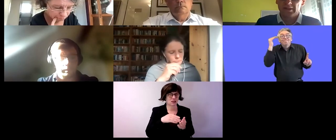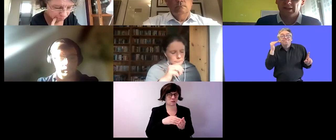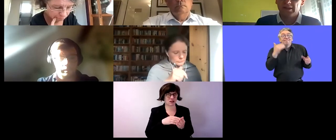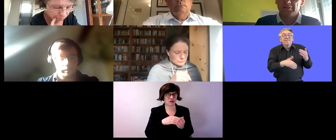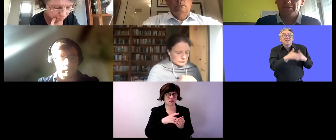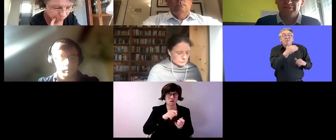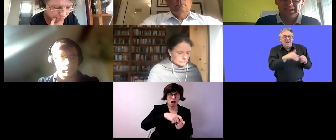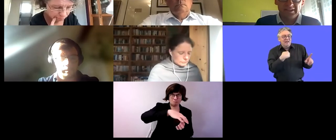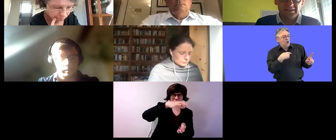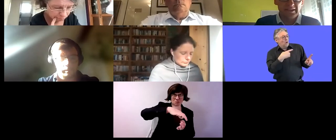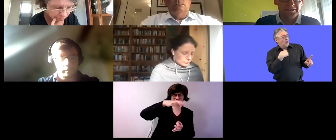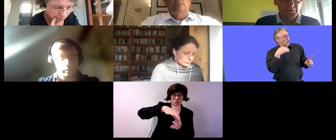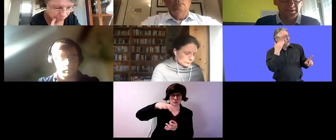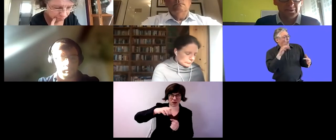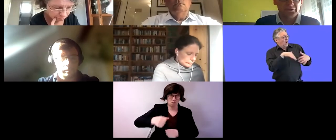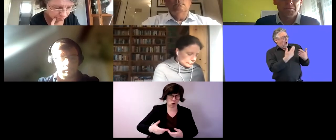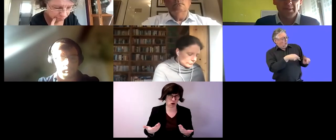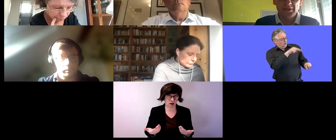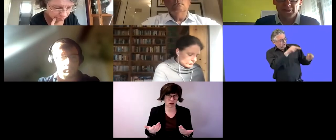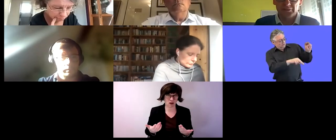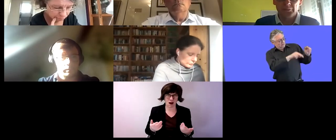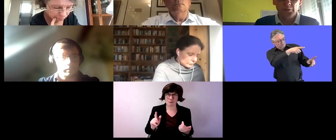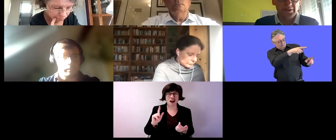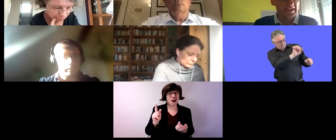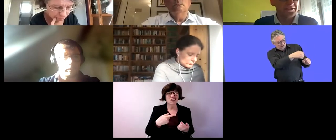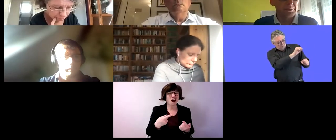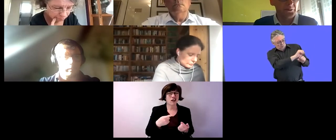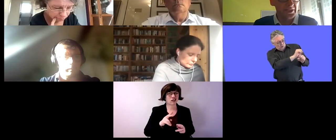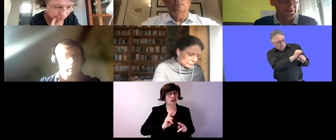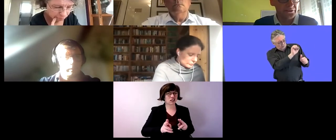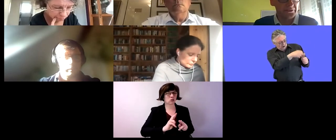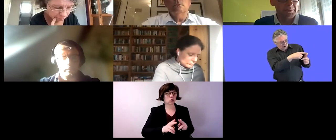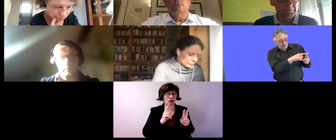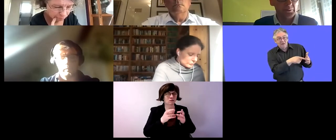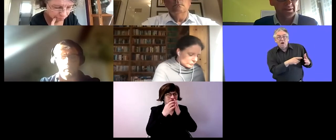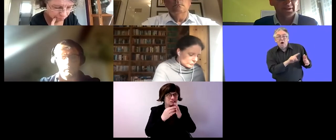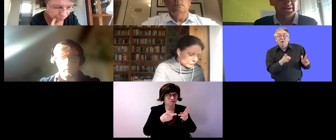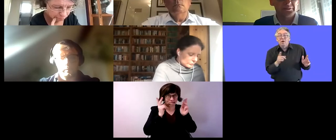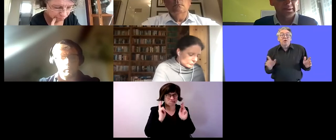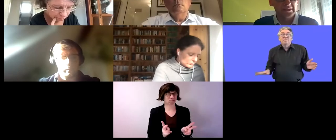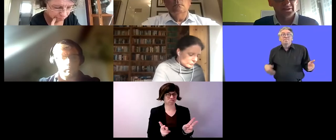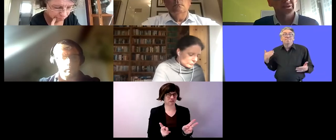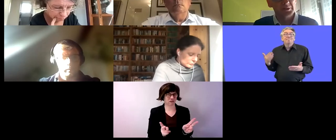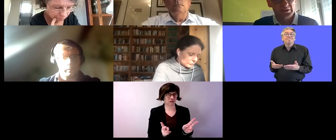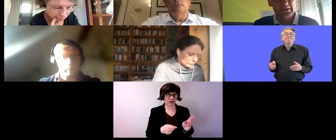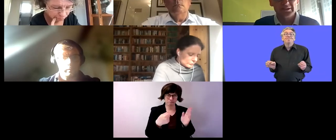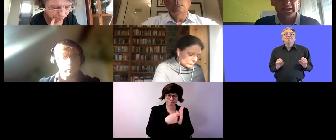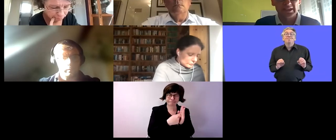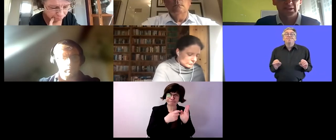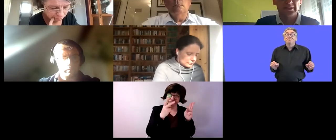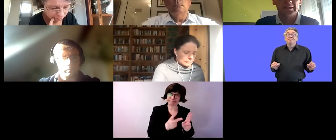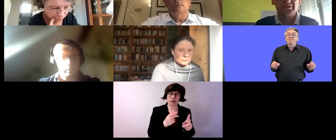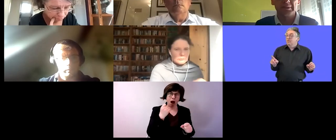uh validated instrument to measure the work aspirations of people with disabilities and especially